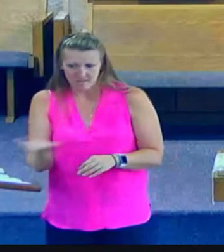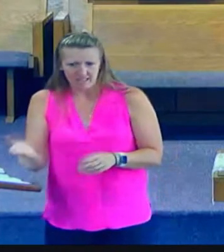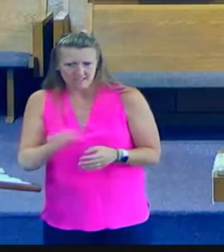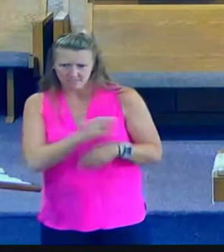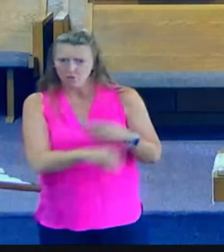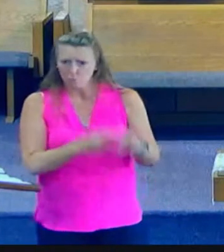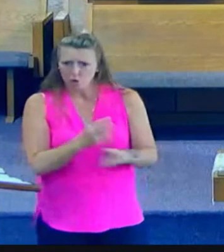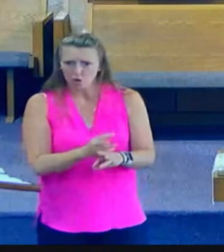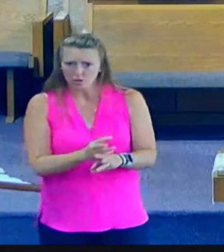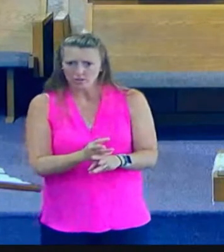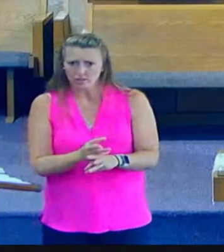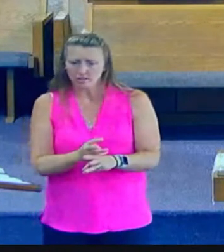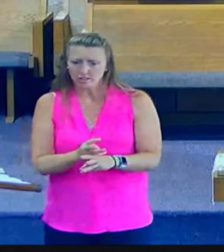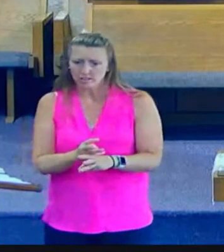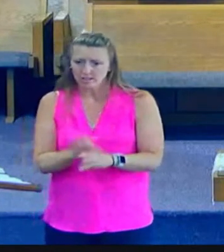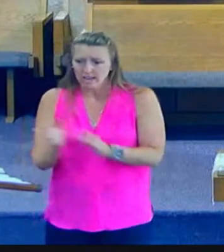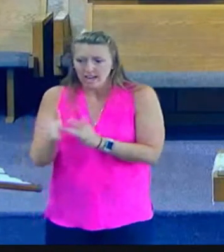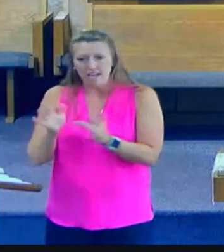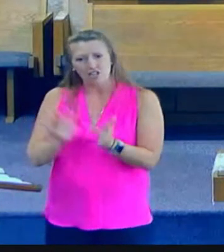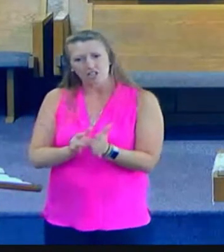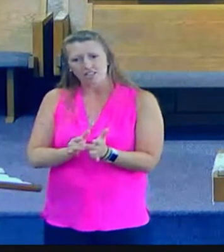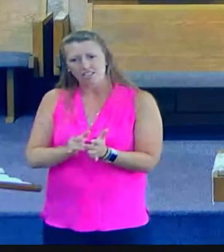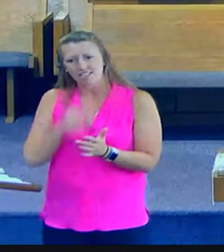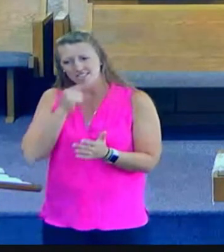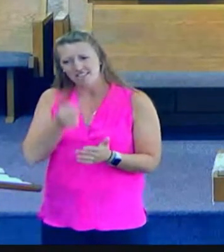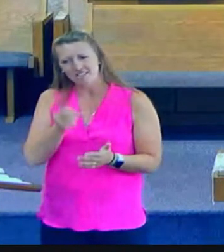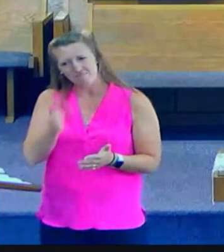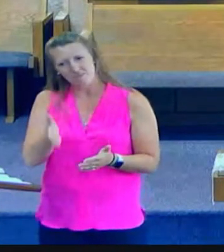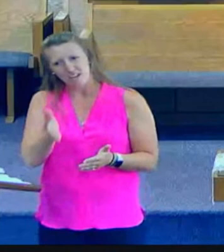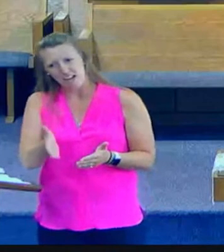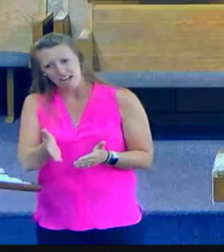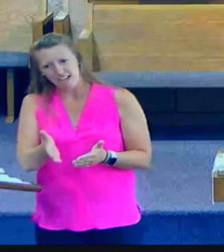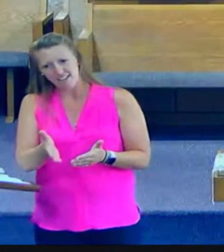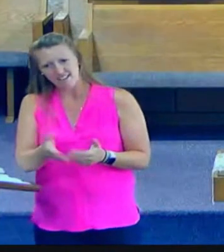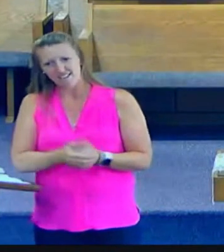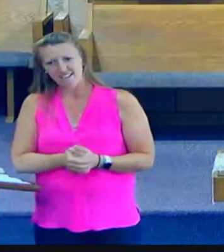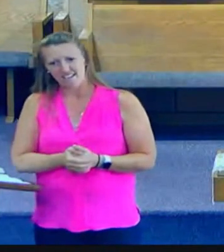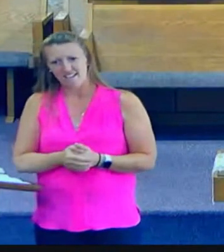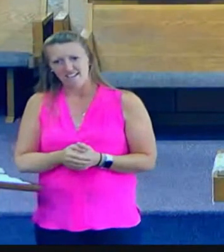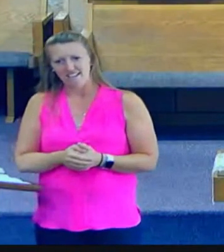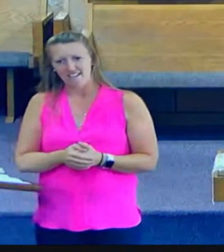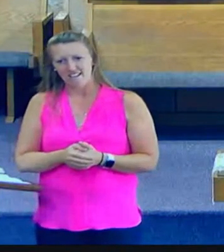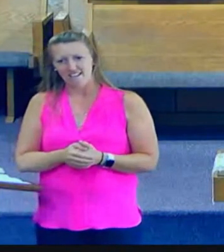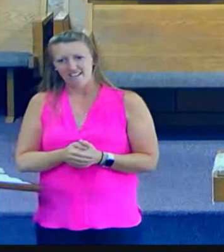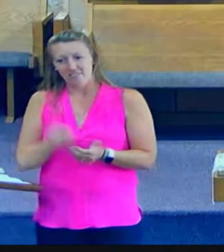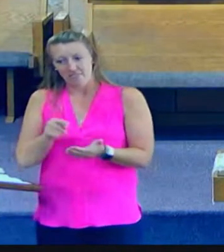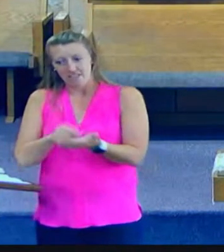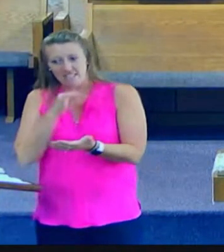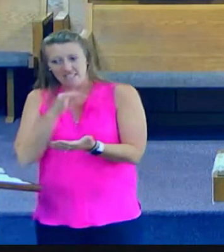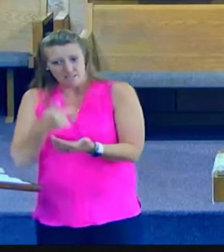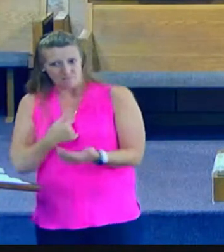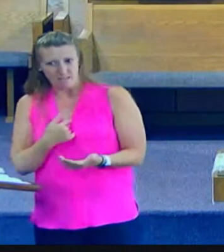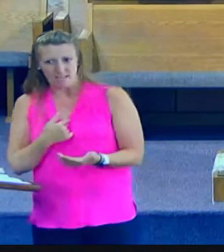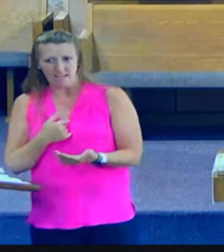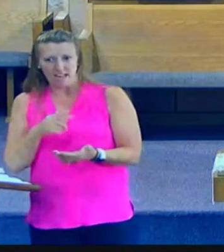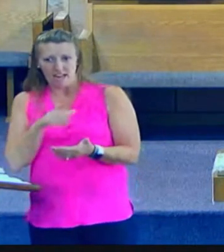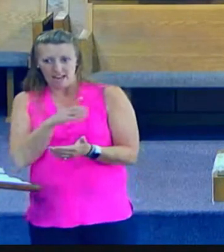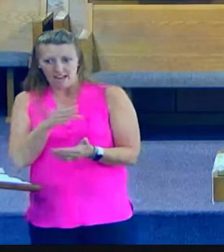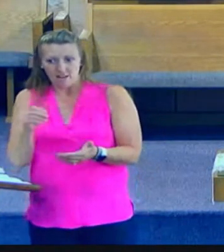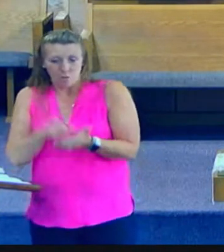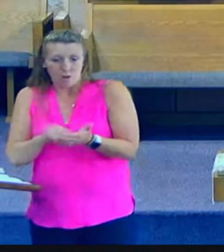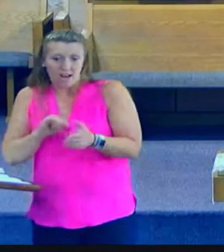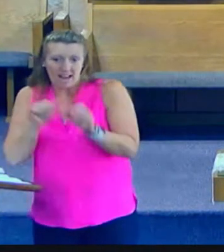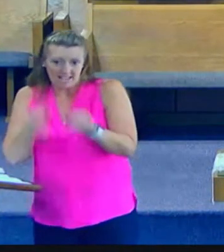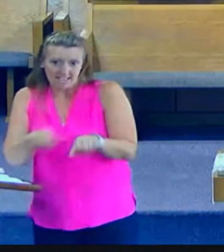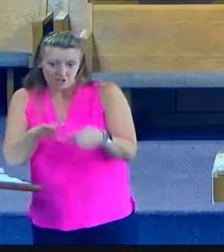life and Jesus introduces himself to both the first says no emphatically the second as they